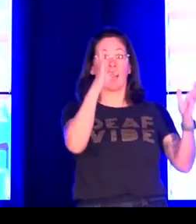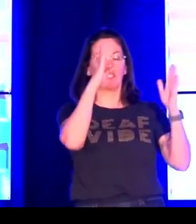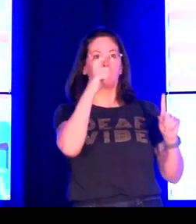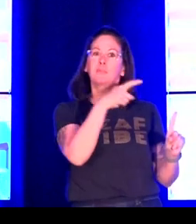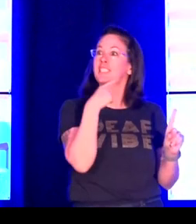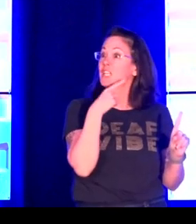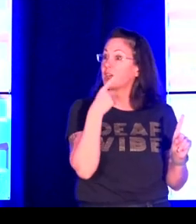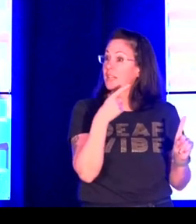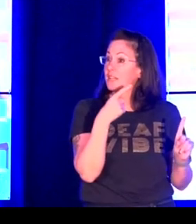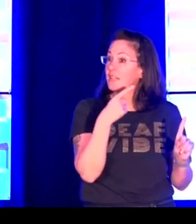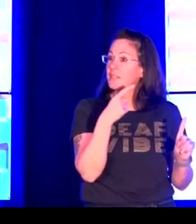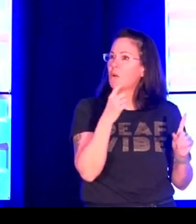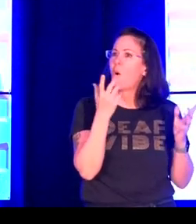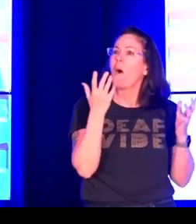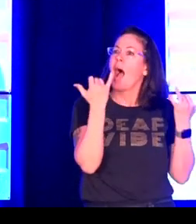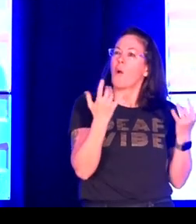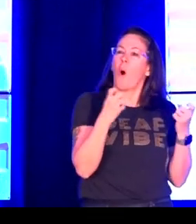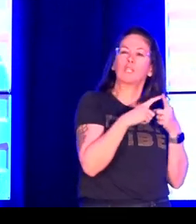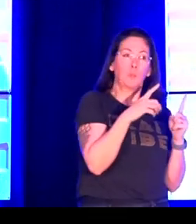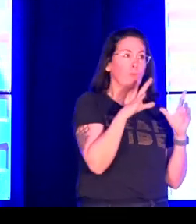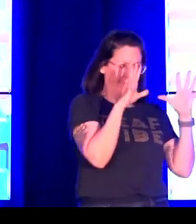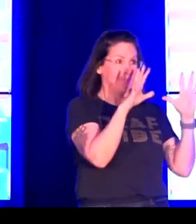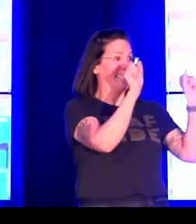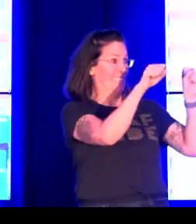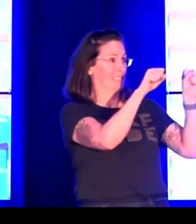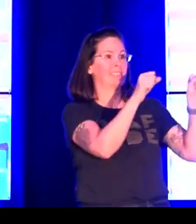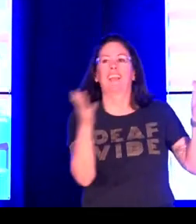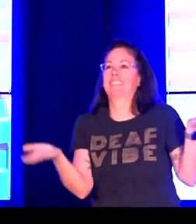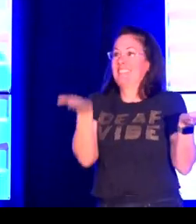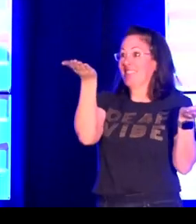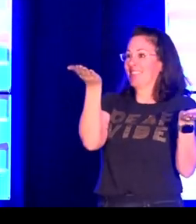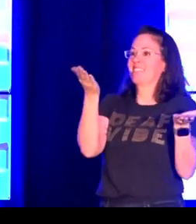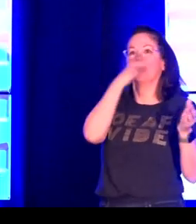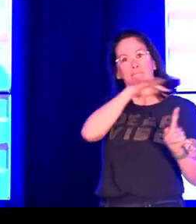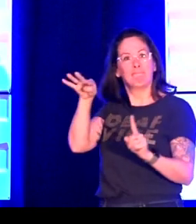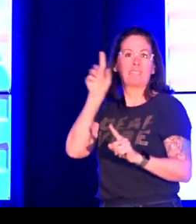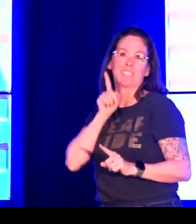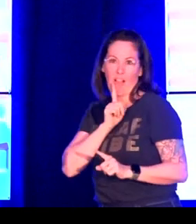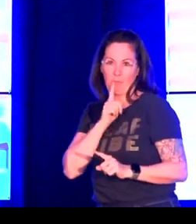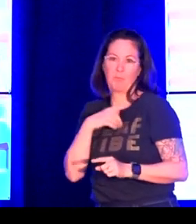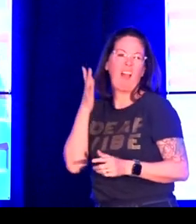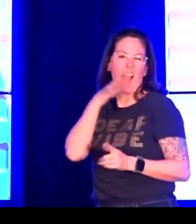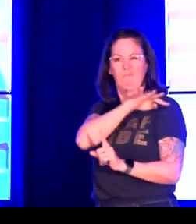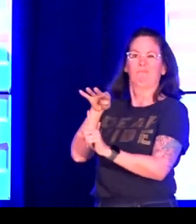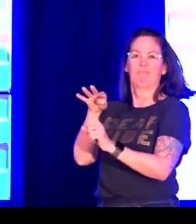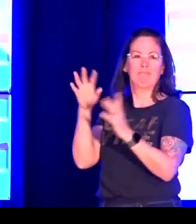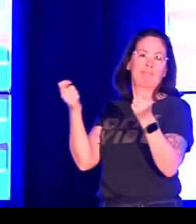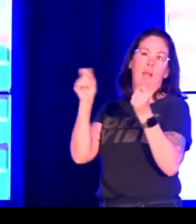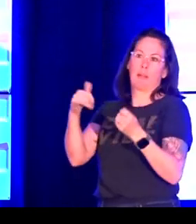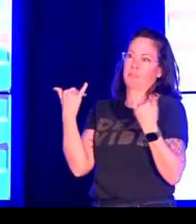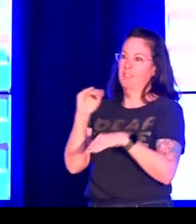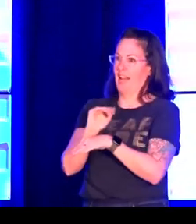really recognizing the deaf researchers who have been doing this work as well. Often, the hearing